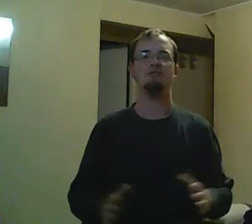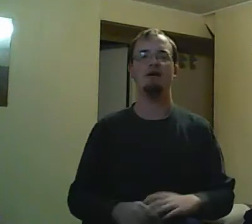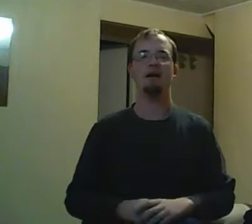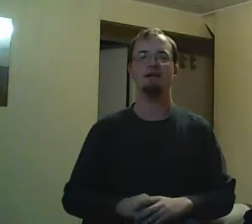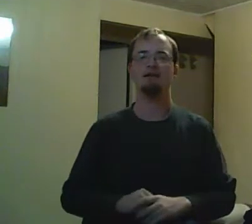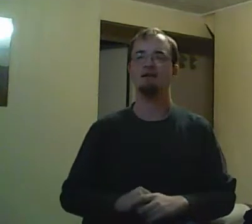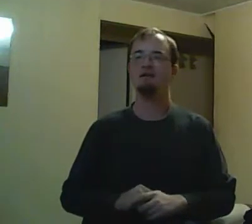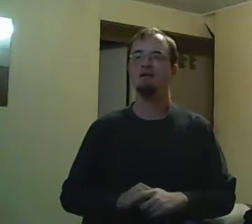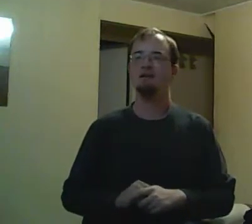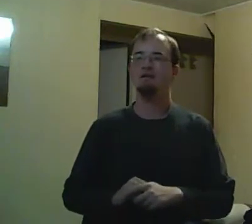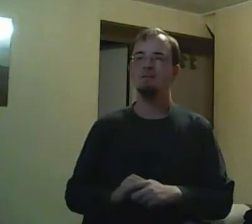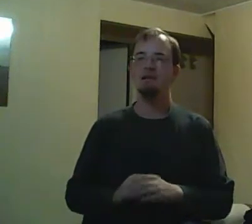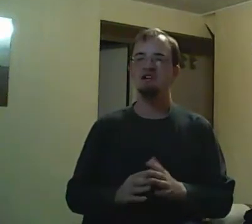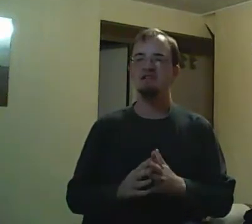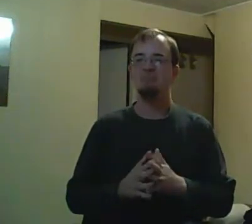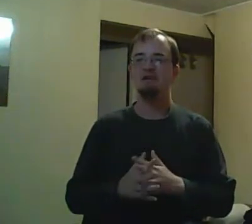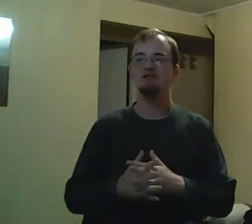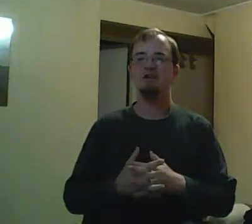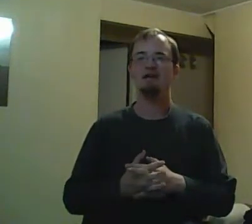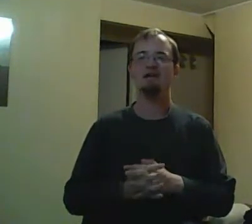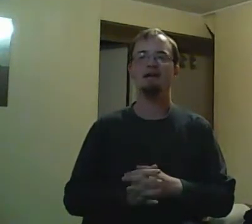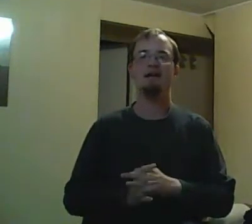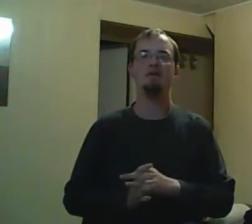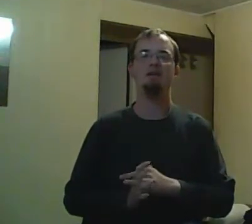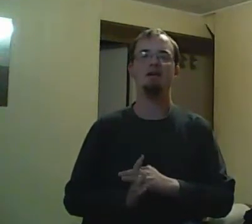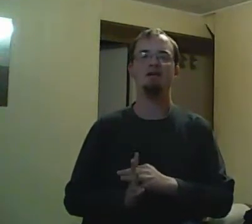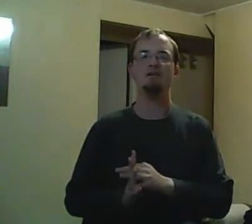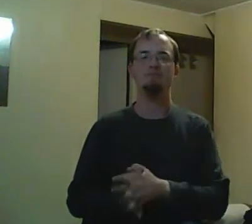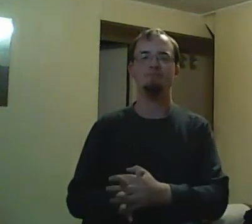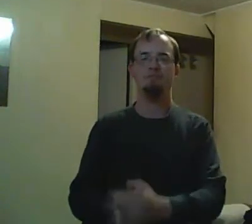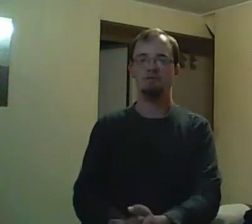reporters want to talk to a few of them. Toby in particular.